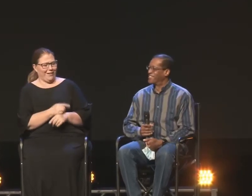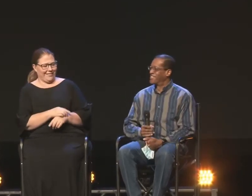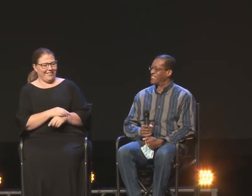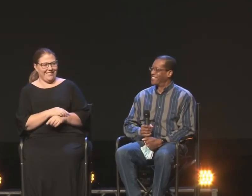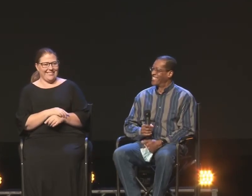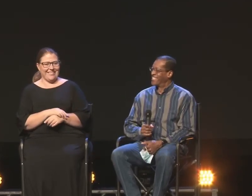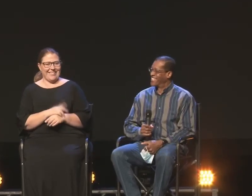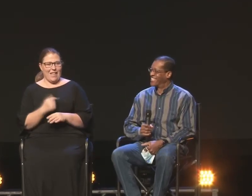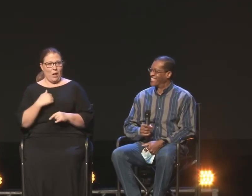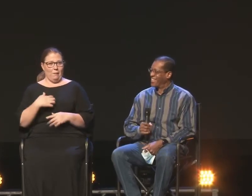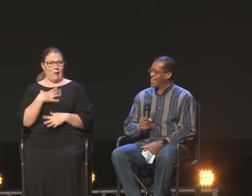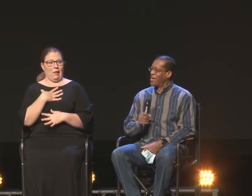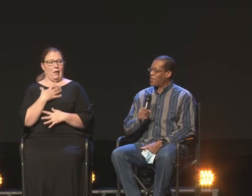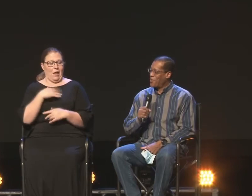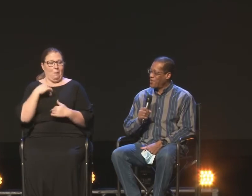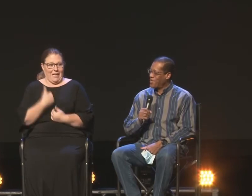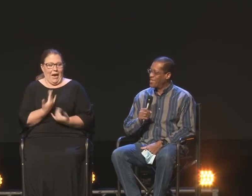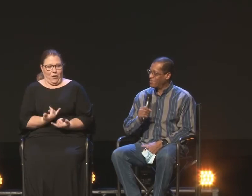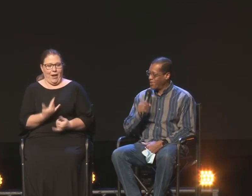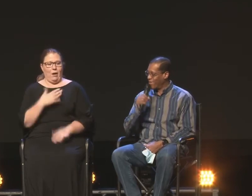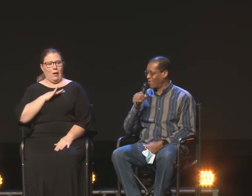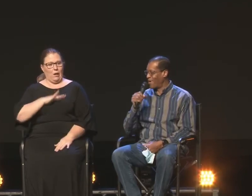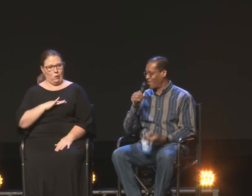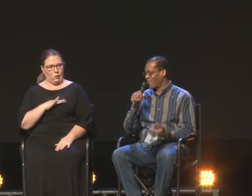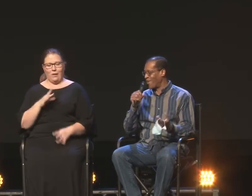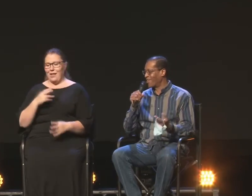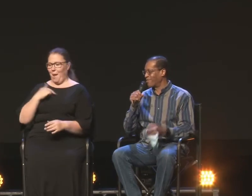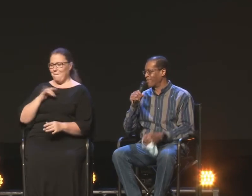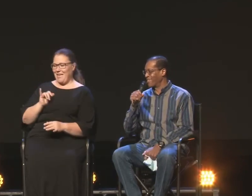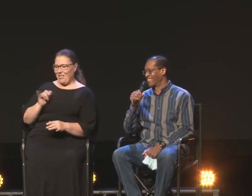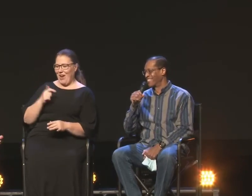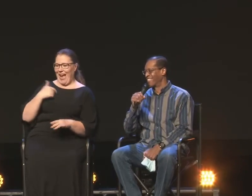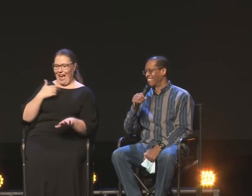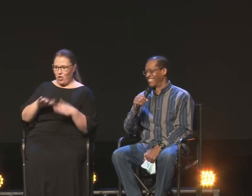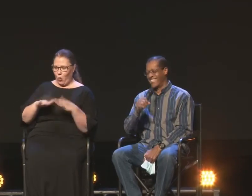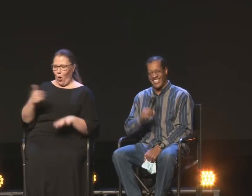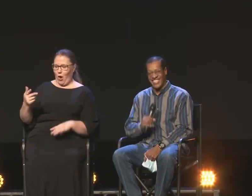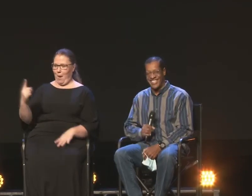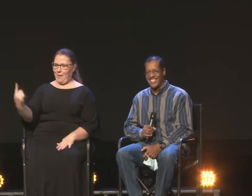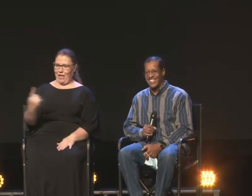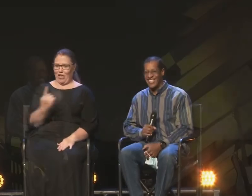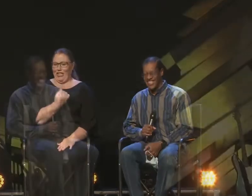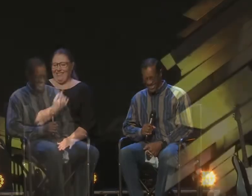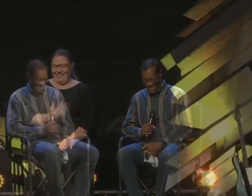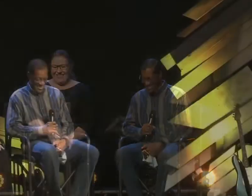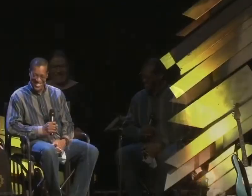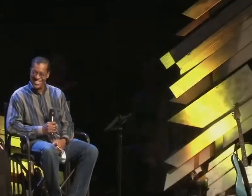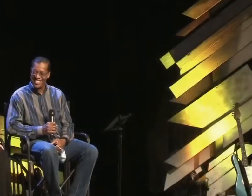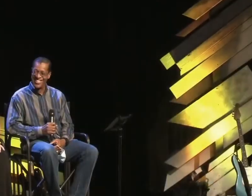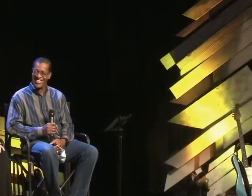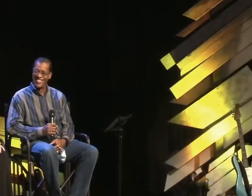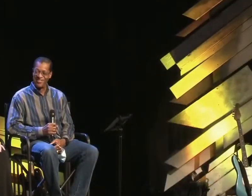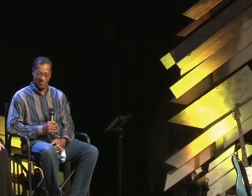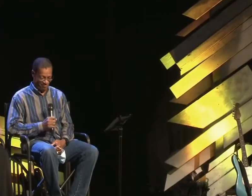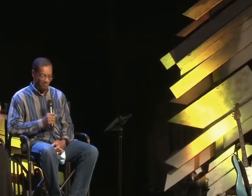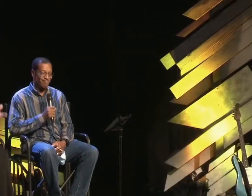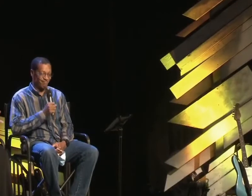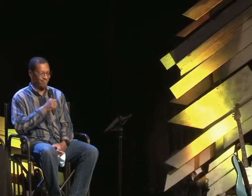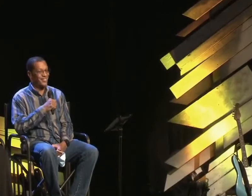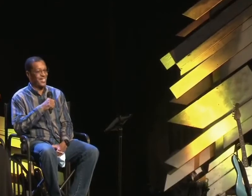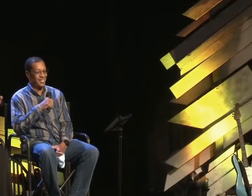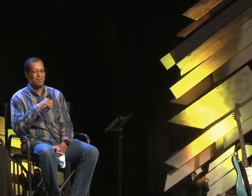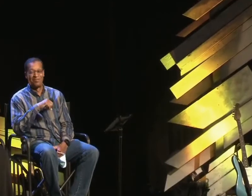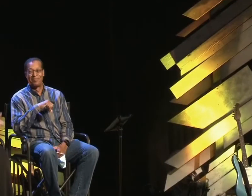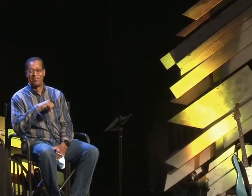I'm a little out of breath though. Me too. I had to walk up here. I know. That microphone is heavier than people think.